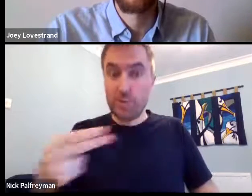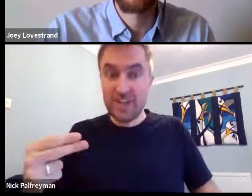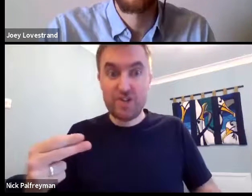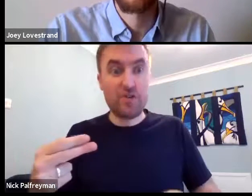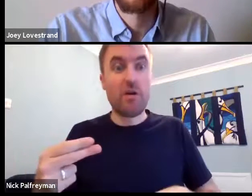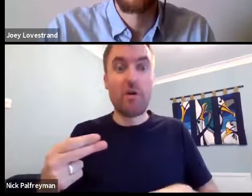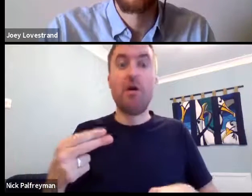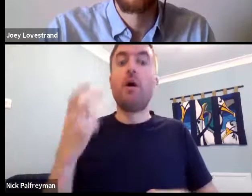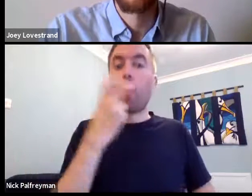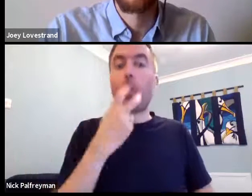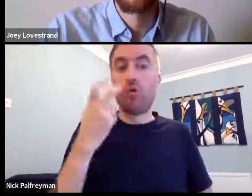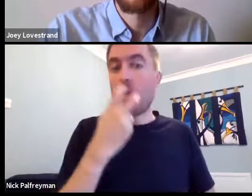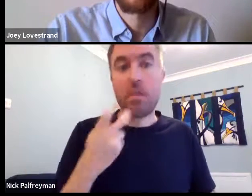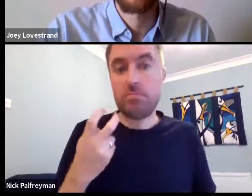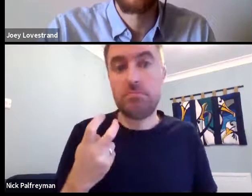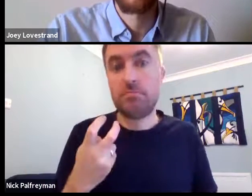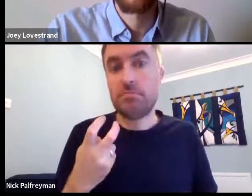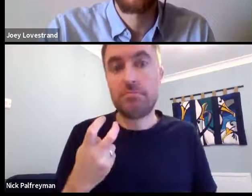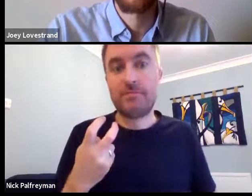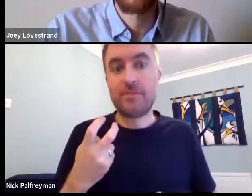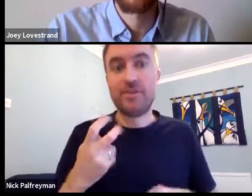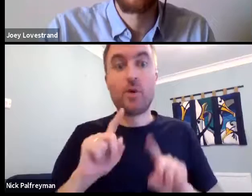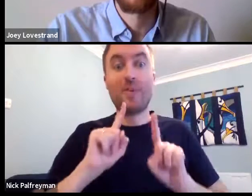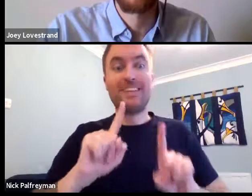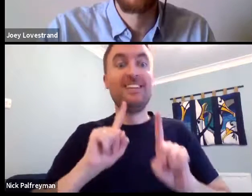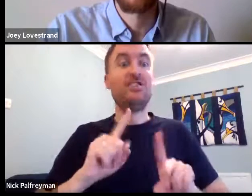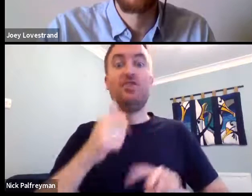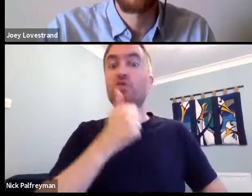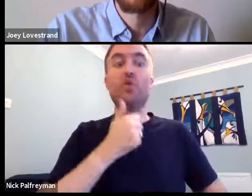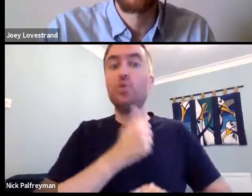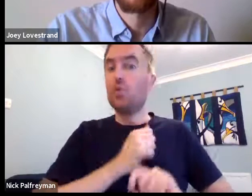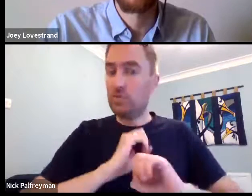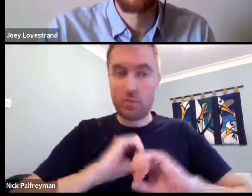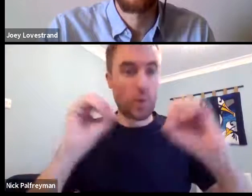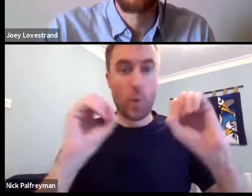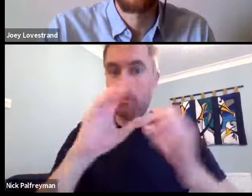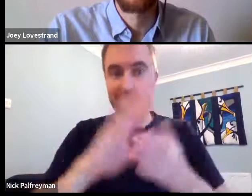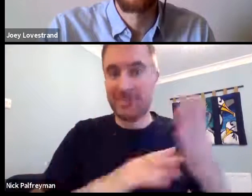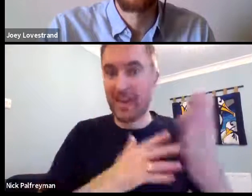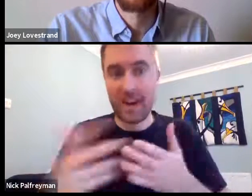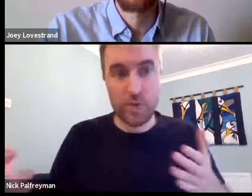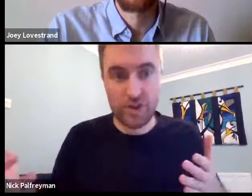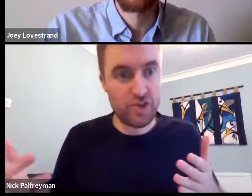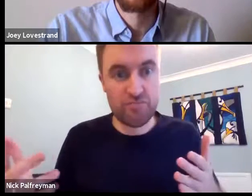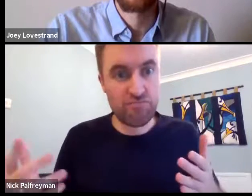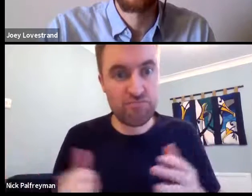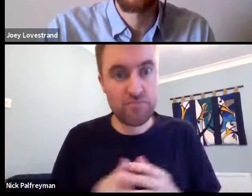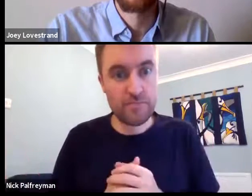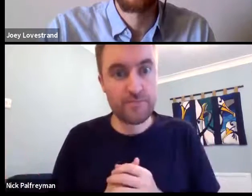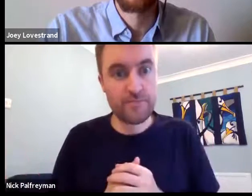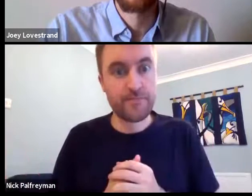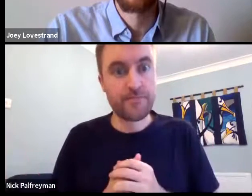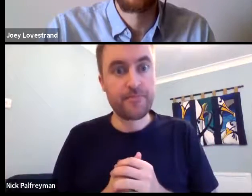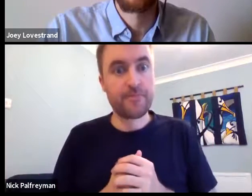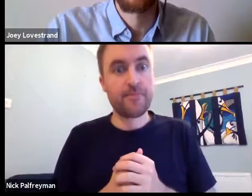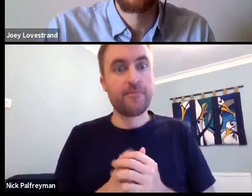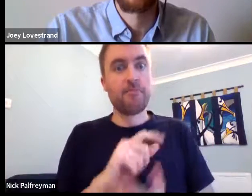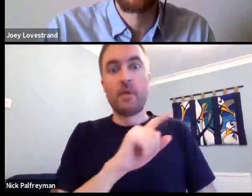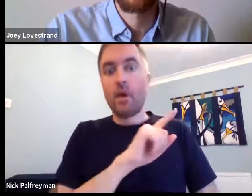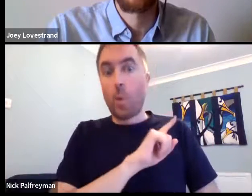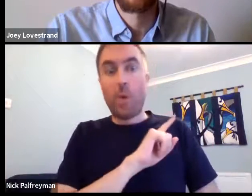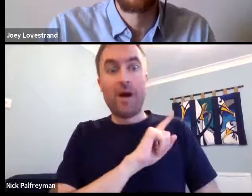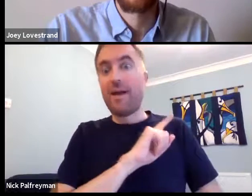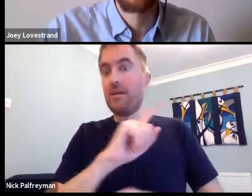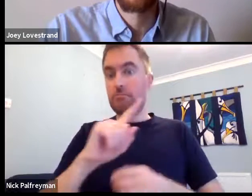know, most schools in Indonesia are oral. So the teachers don't use any sign language at all.